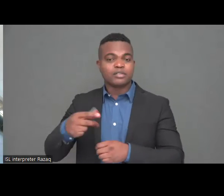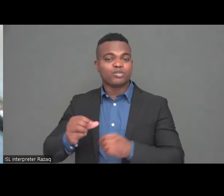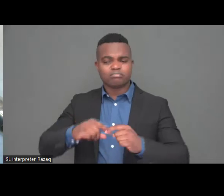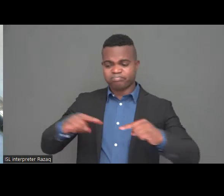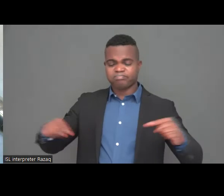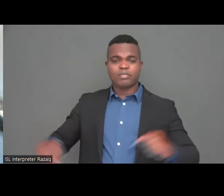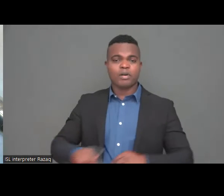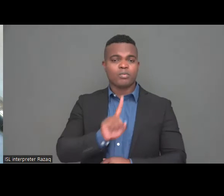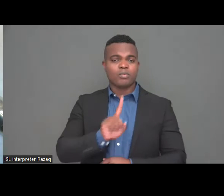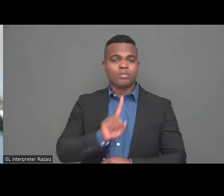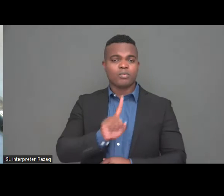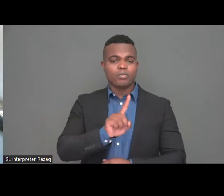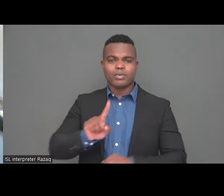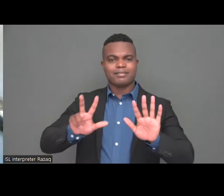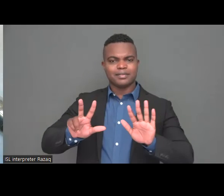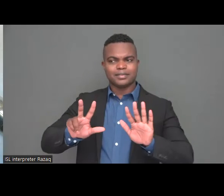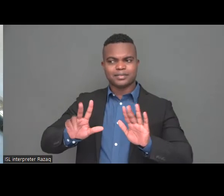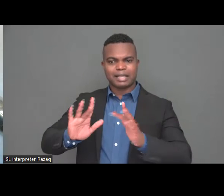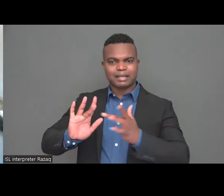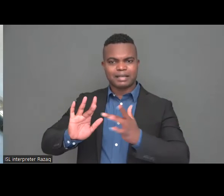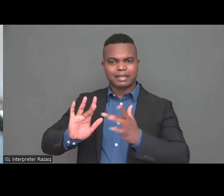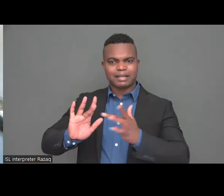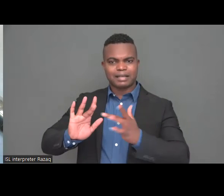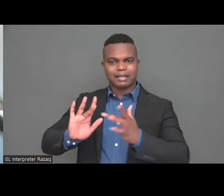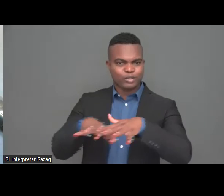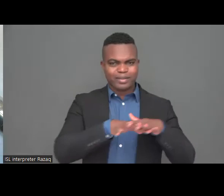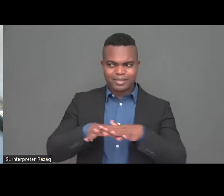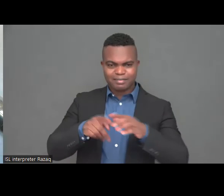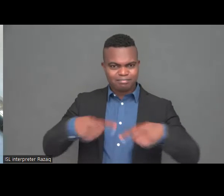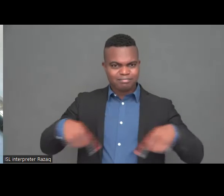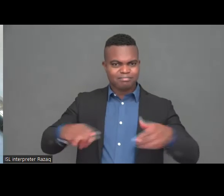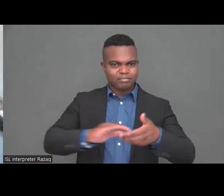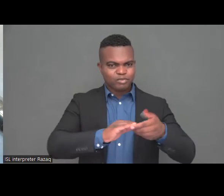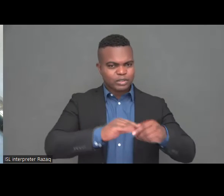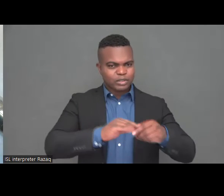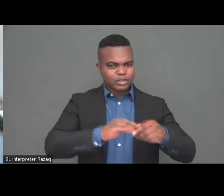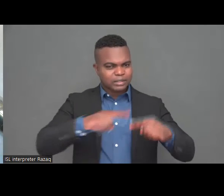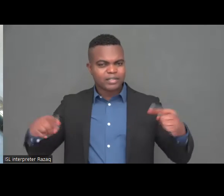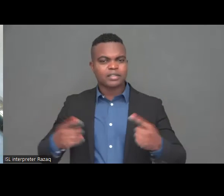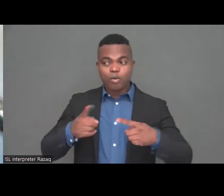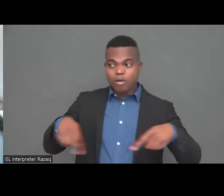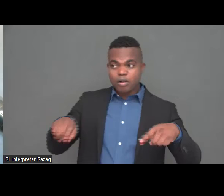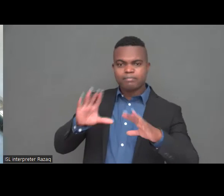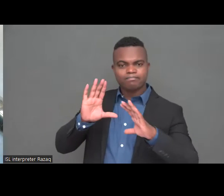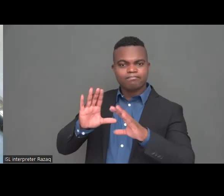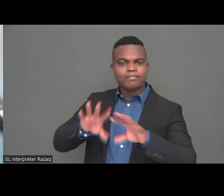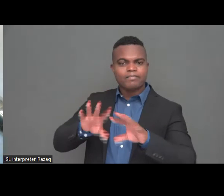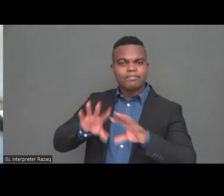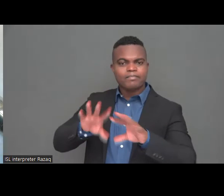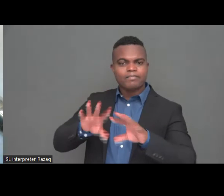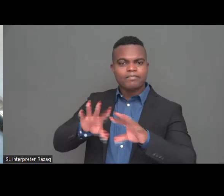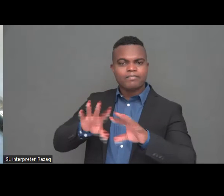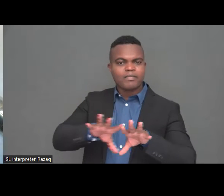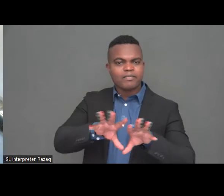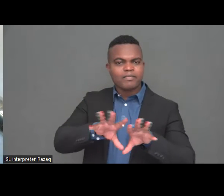with a member with intellectual disabilities disabilities. And of course, we would like to speak about